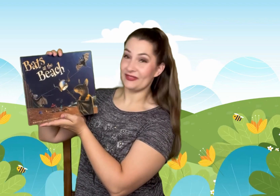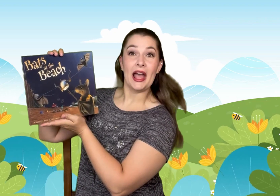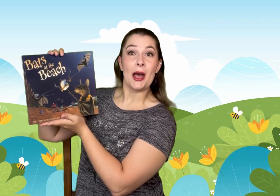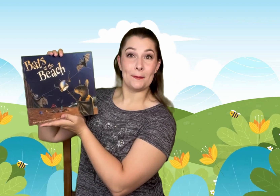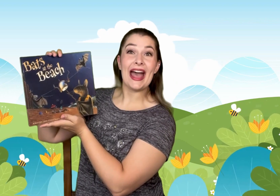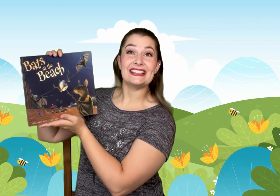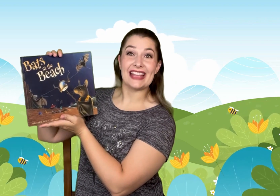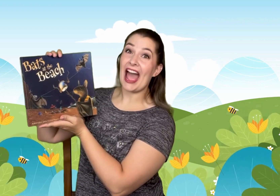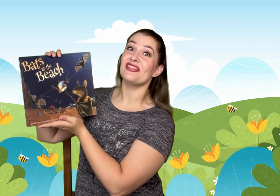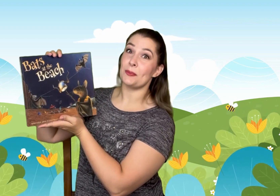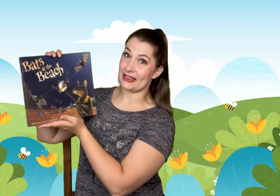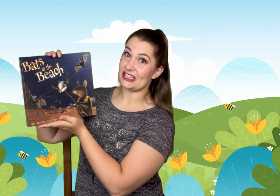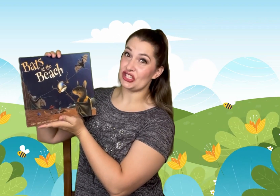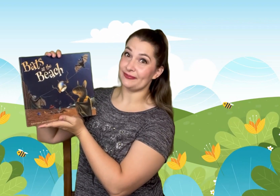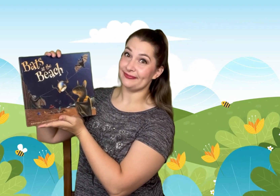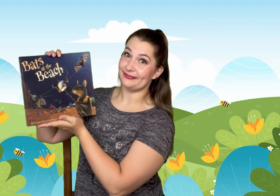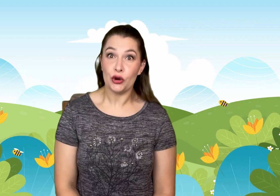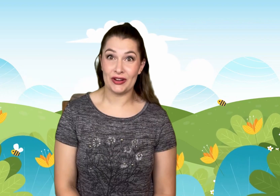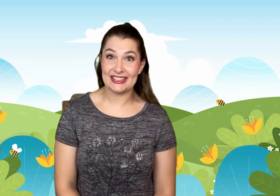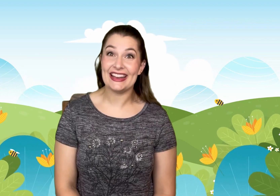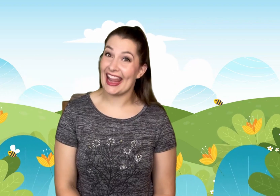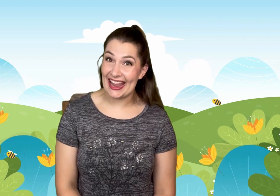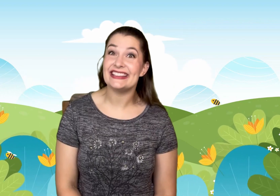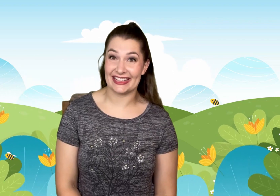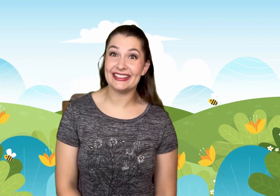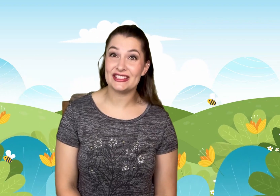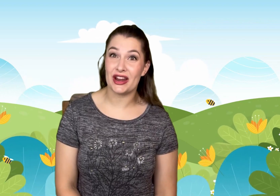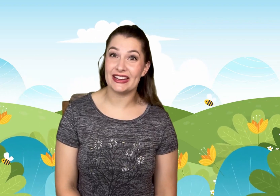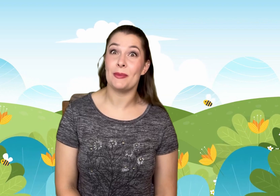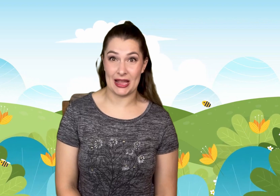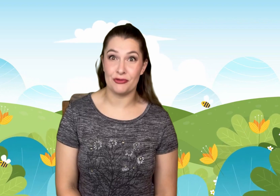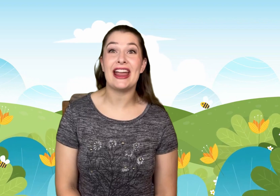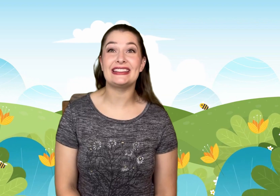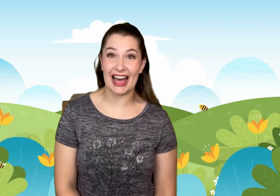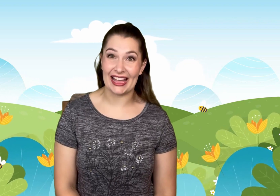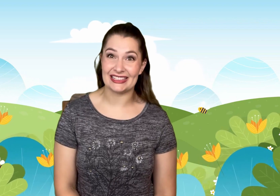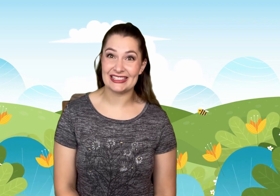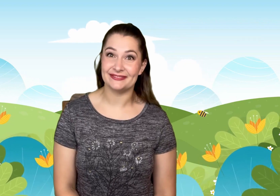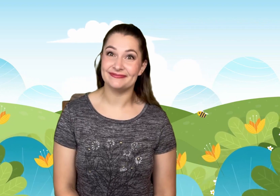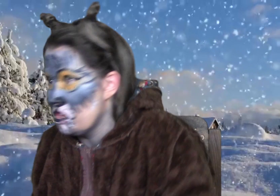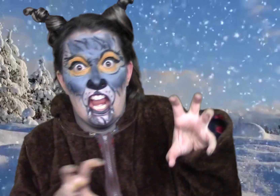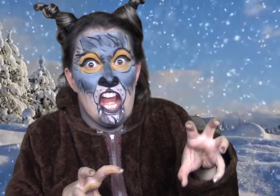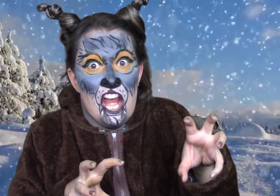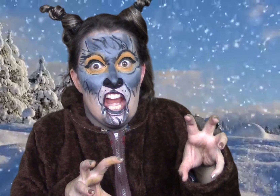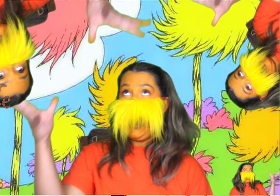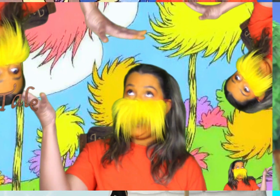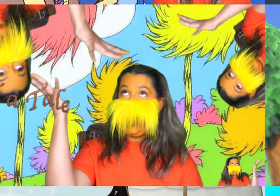Bats at the Beach. Written and illustrated by Brian Lives. It's time to tell